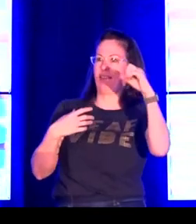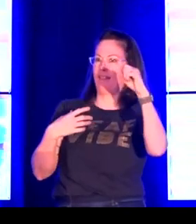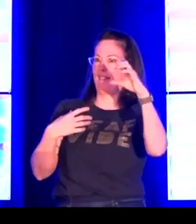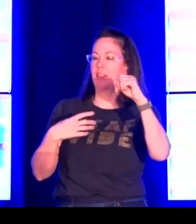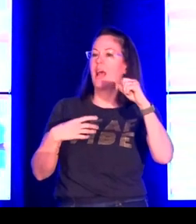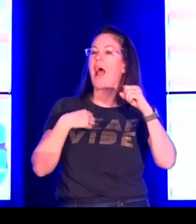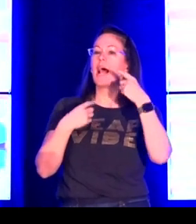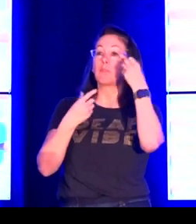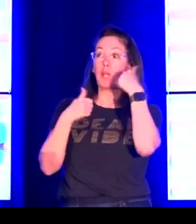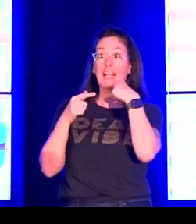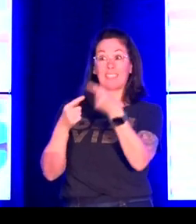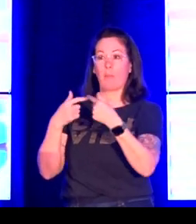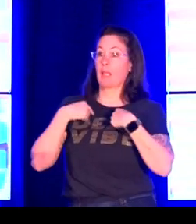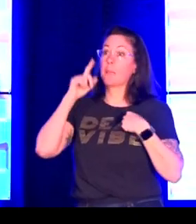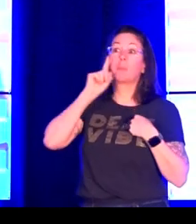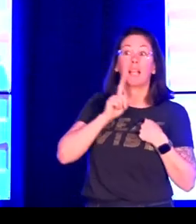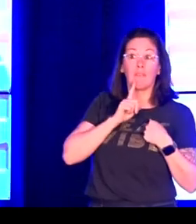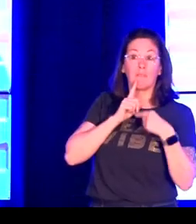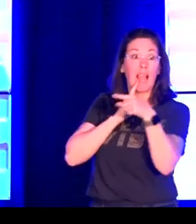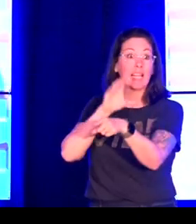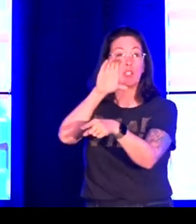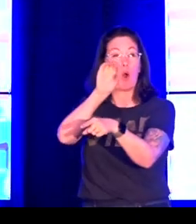from off camera, I was signing to him.